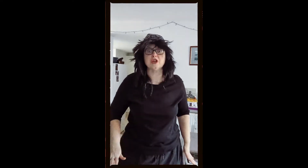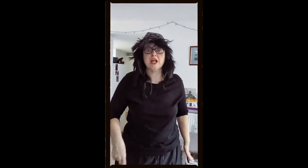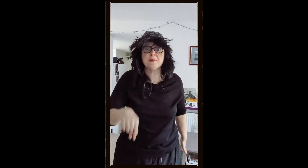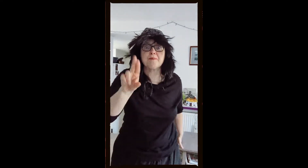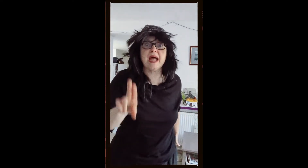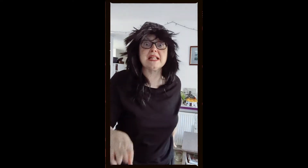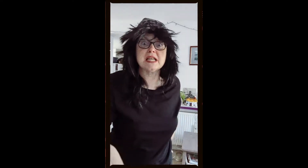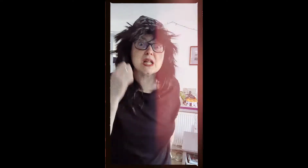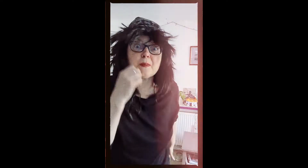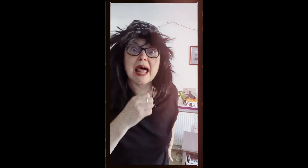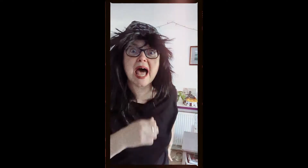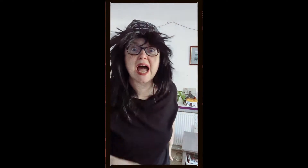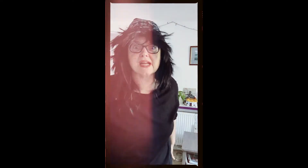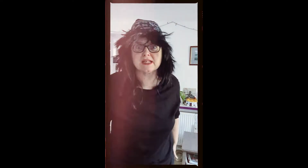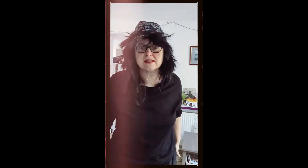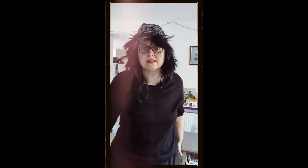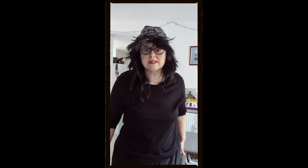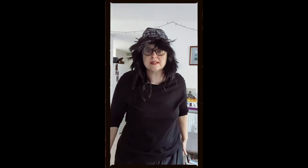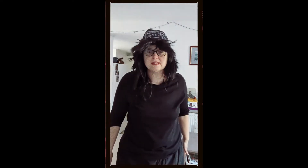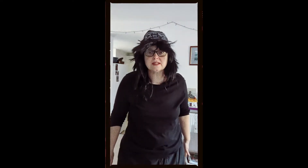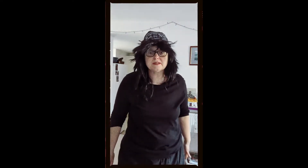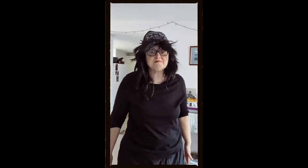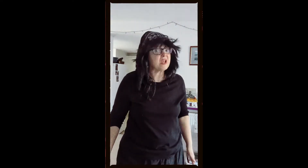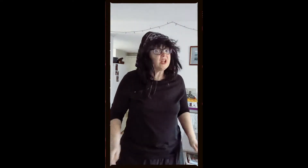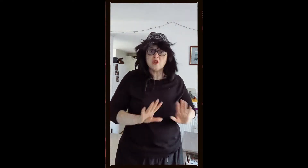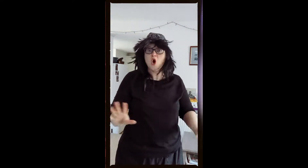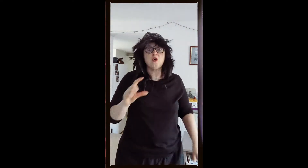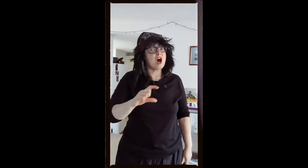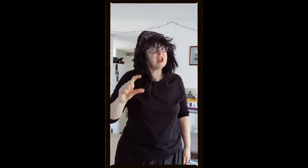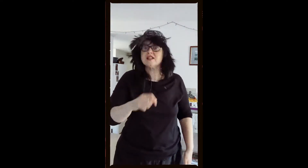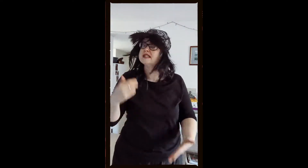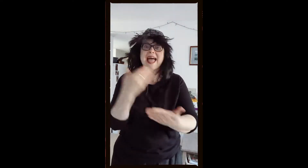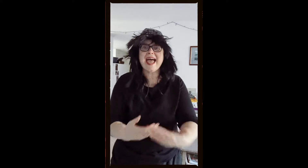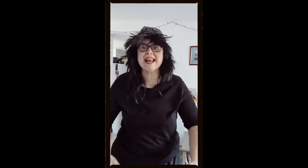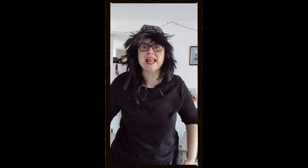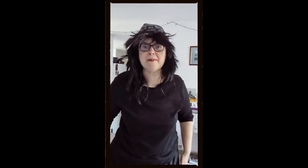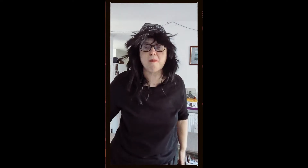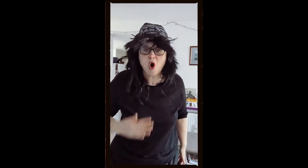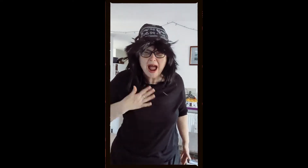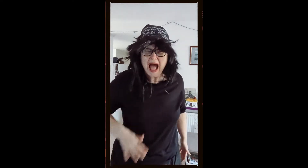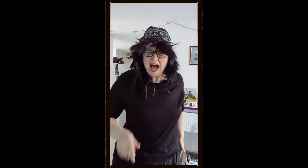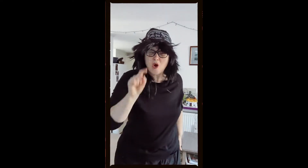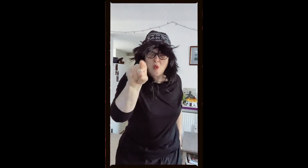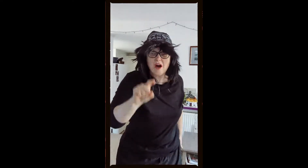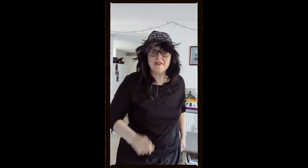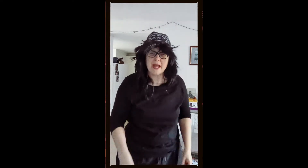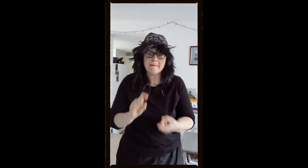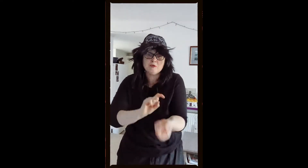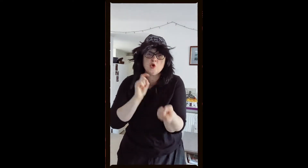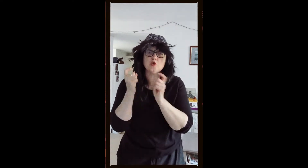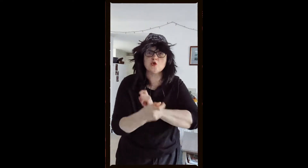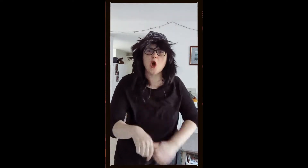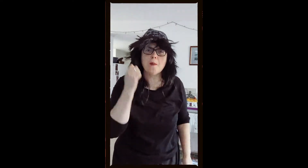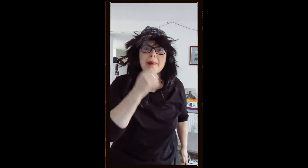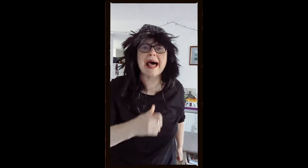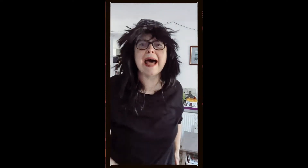it painted black No colors anymore, I want them to turn black